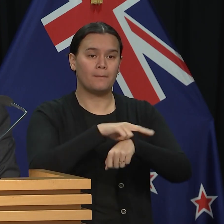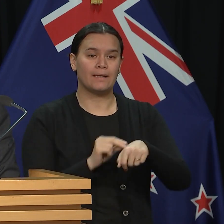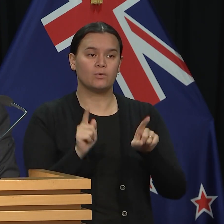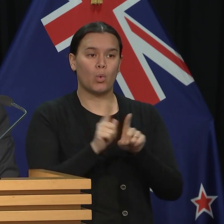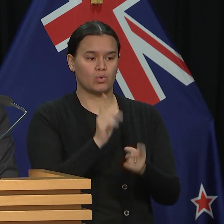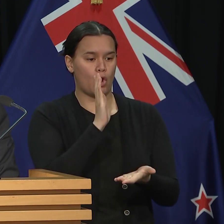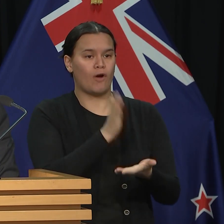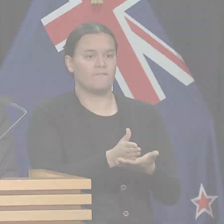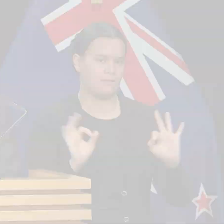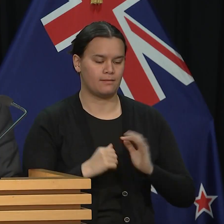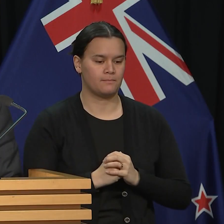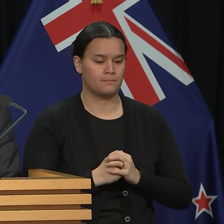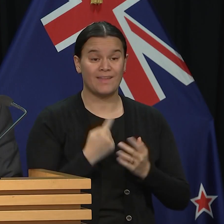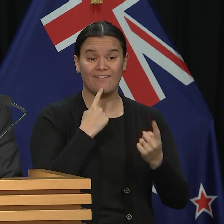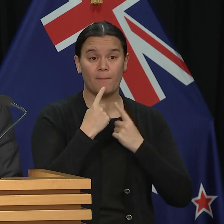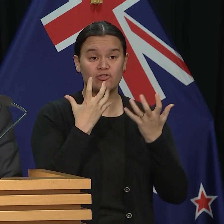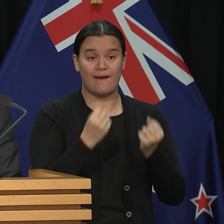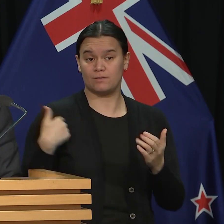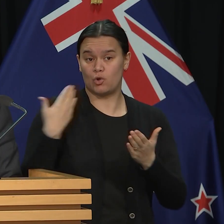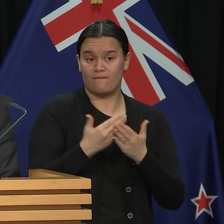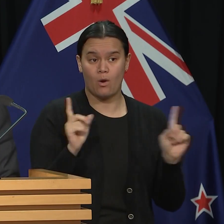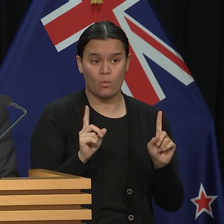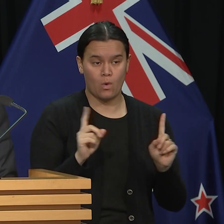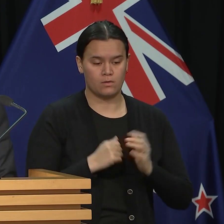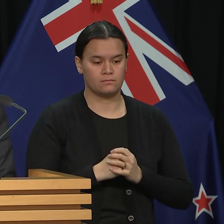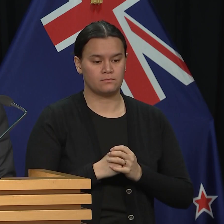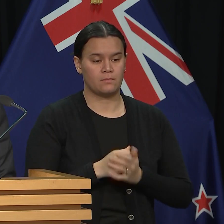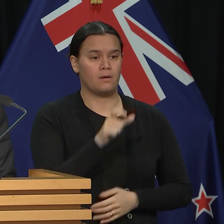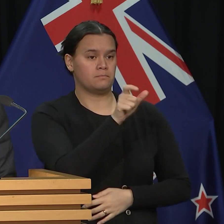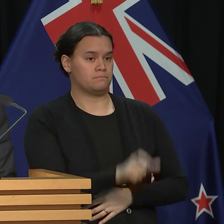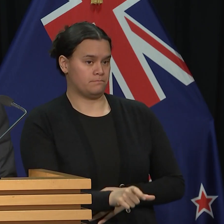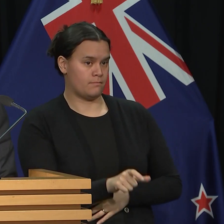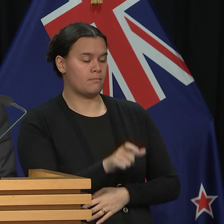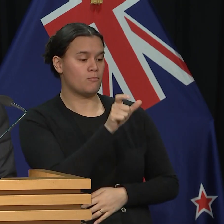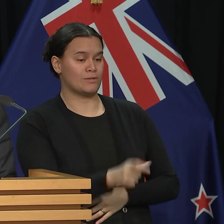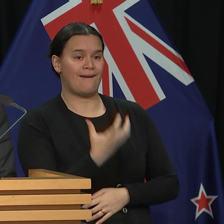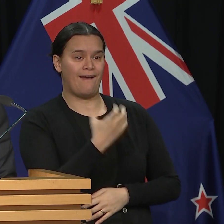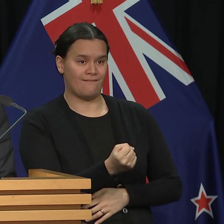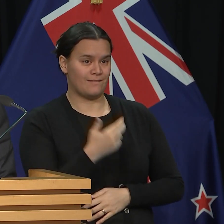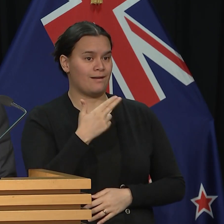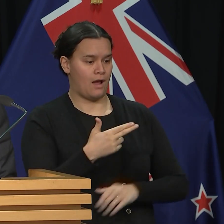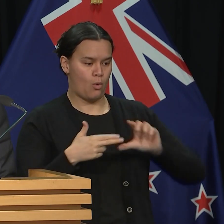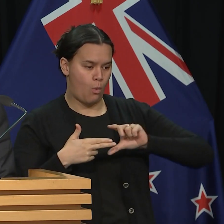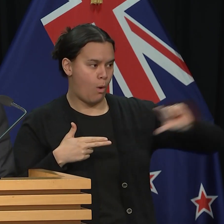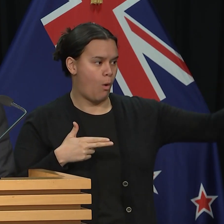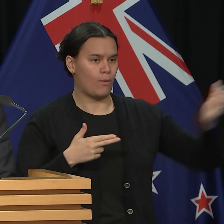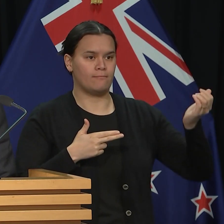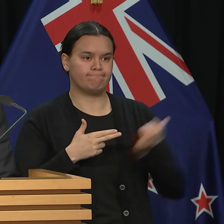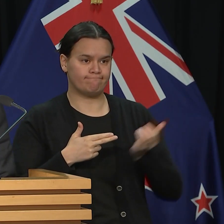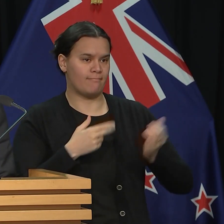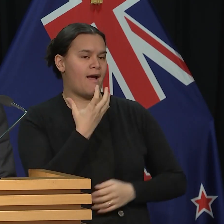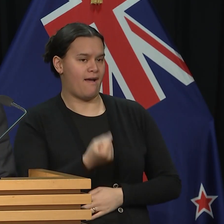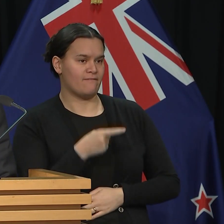shooter is also dead. The offender was armed with a pump-action shotgun. He moved through the building site,